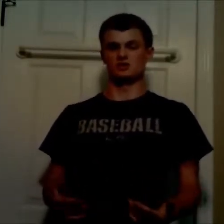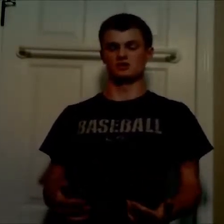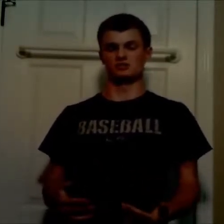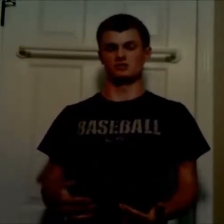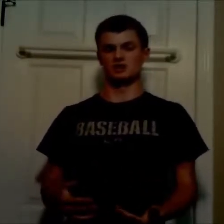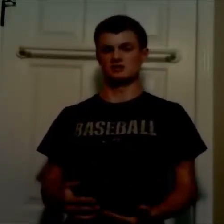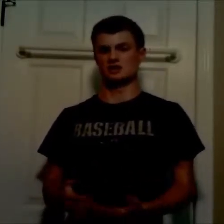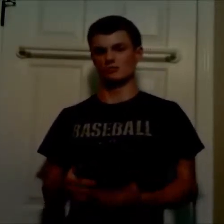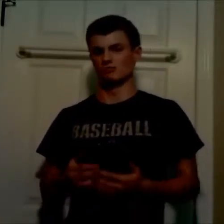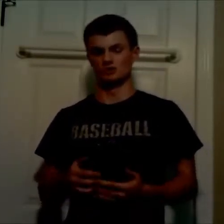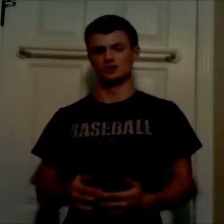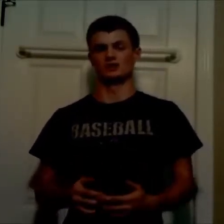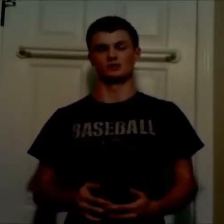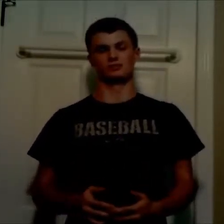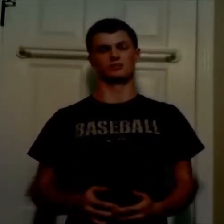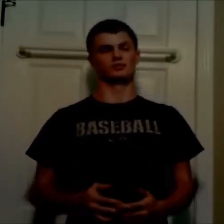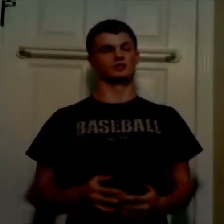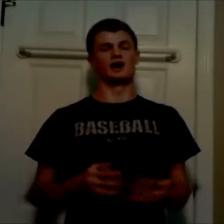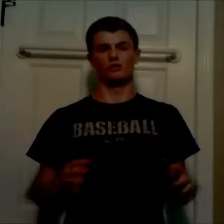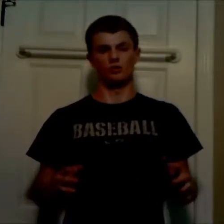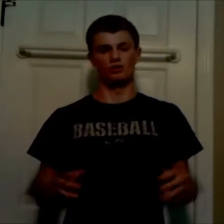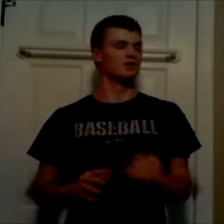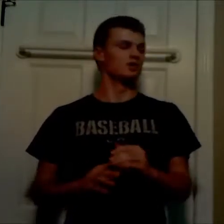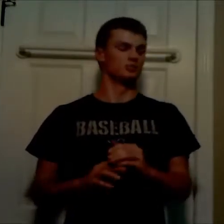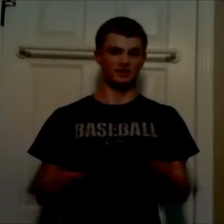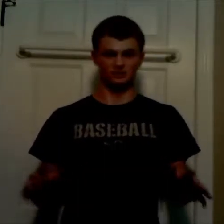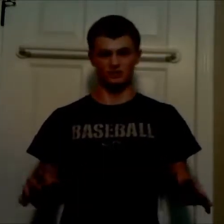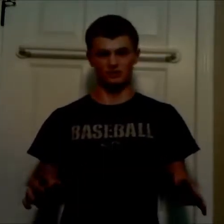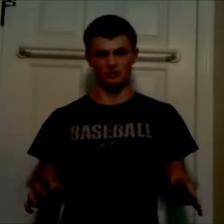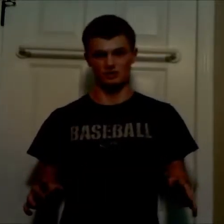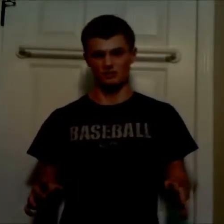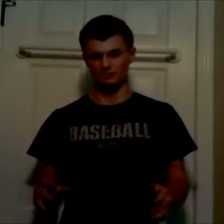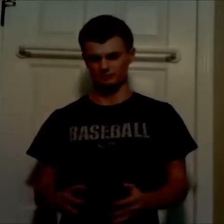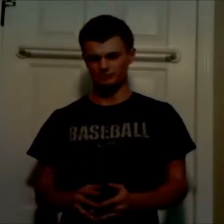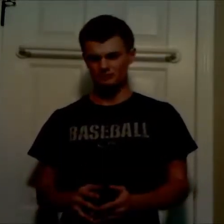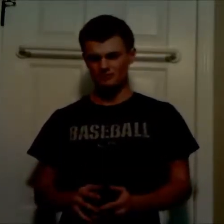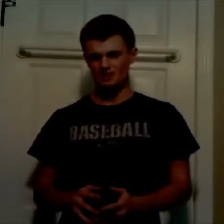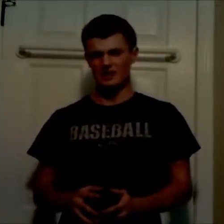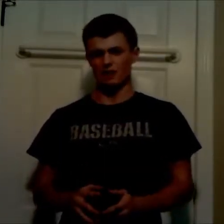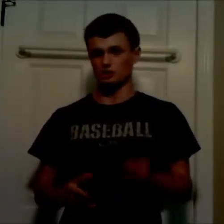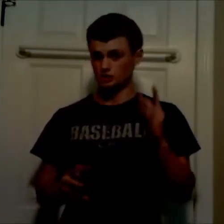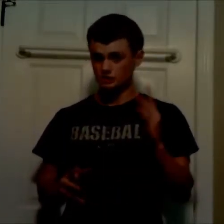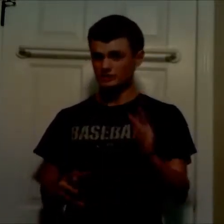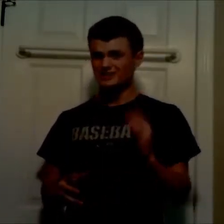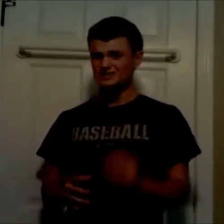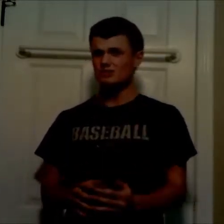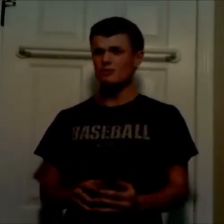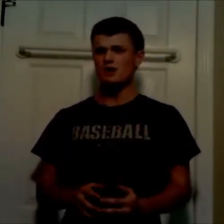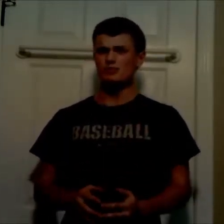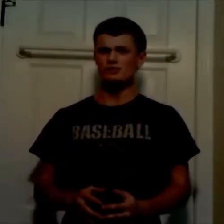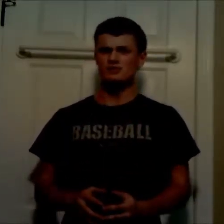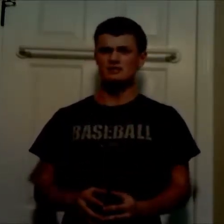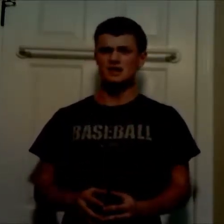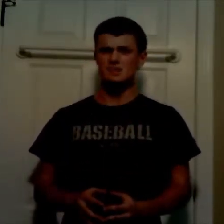be honest with you guys. I'm really not looking forward to it. I don't want it, but that's for another video. Now, should they do a May release date?